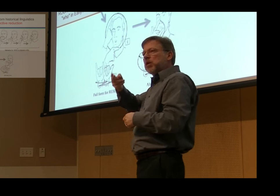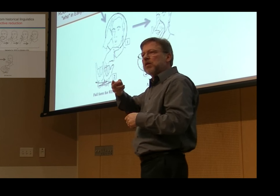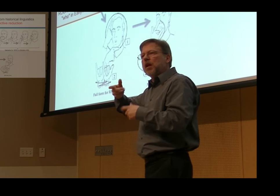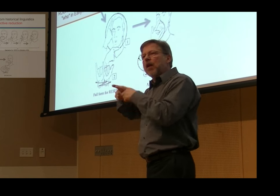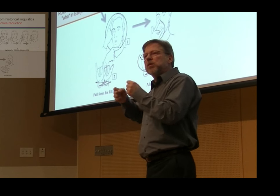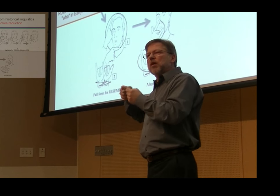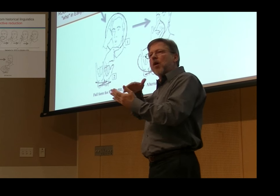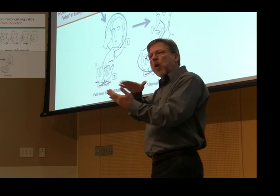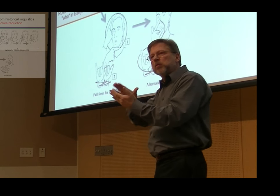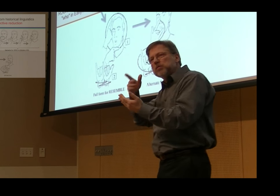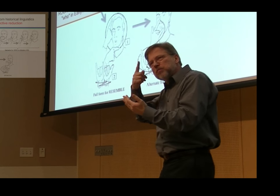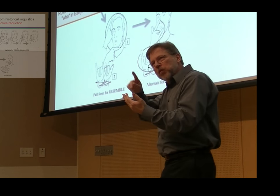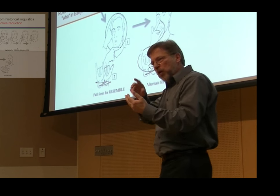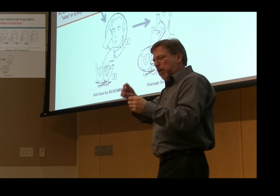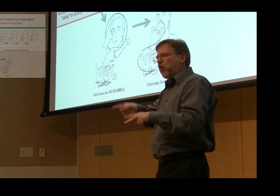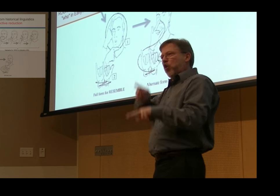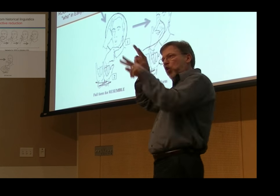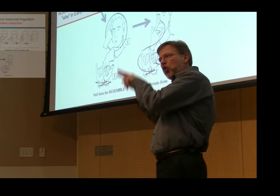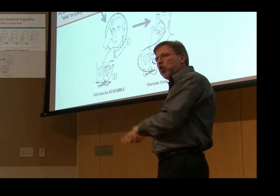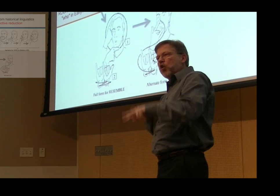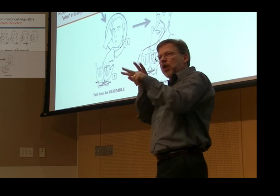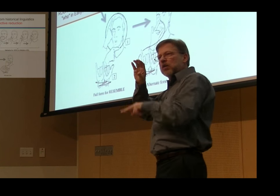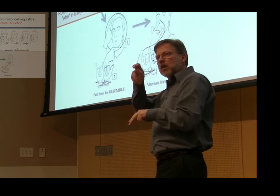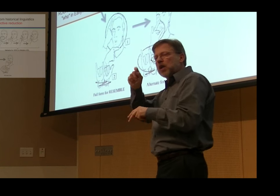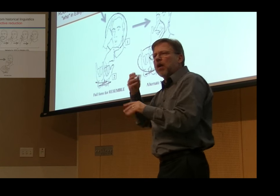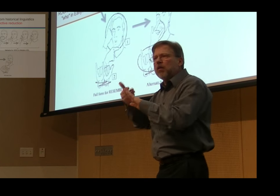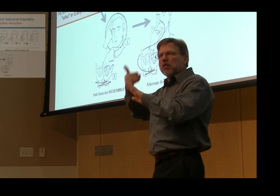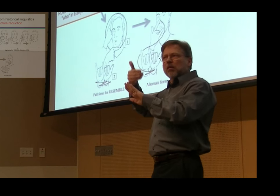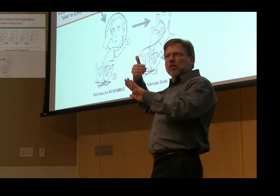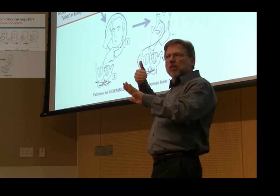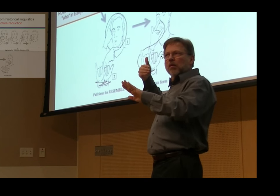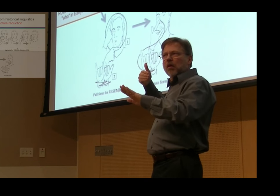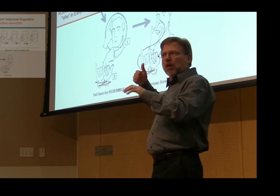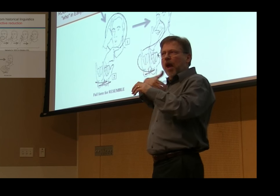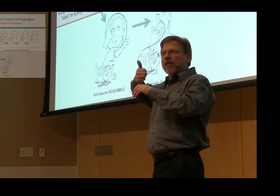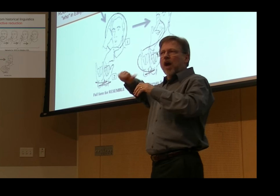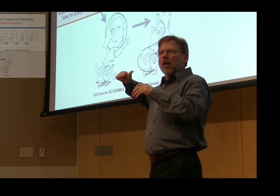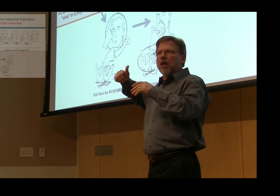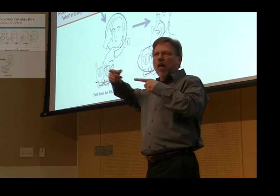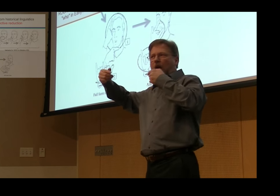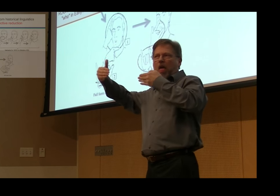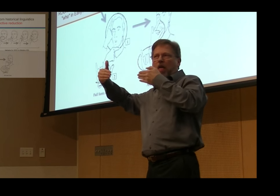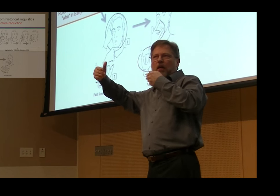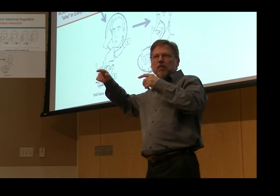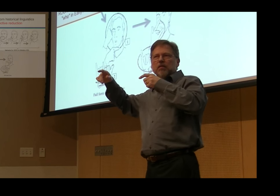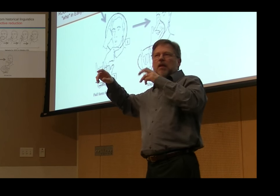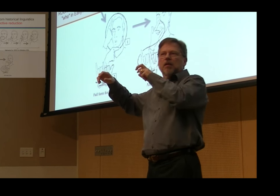and taste, same as, then occupies the chin location. If you look at